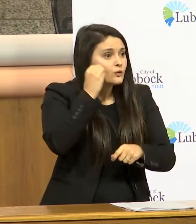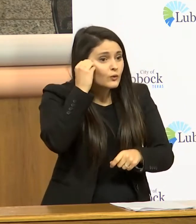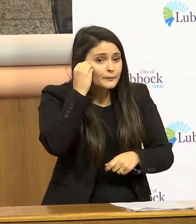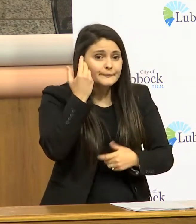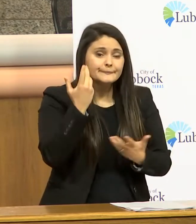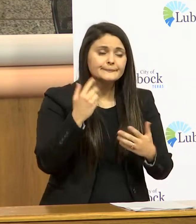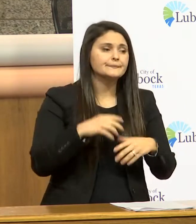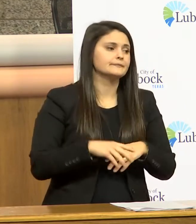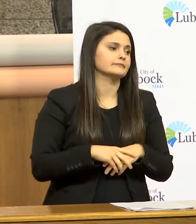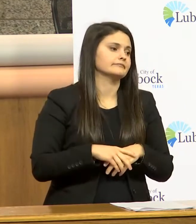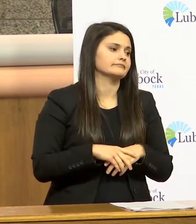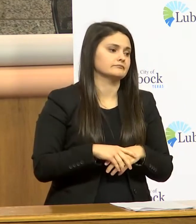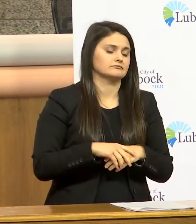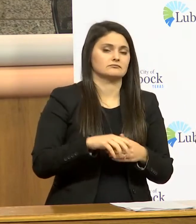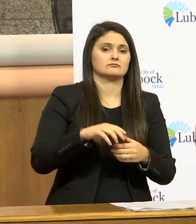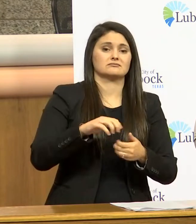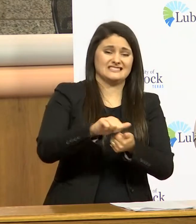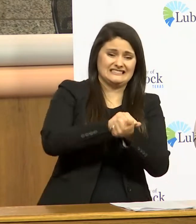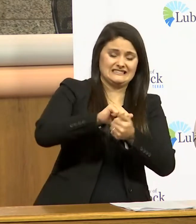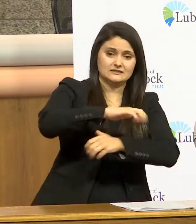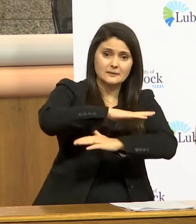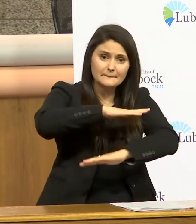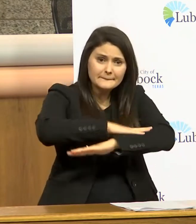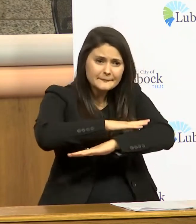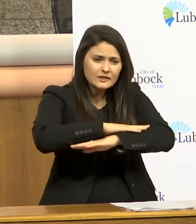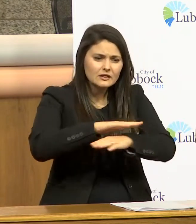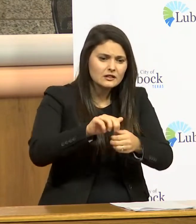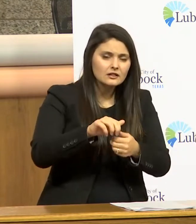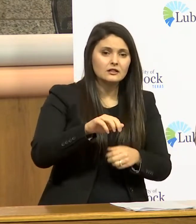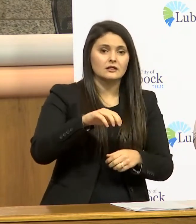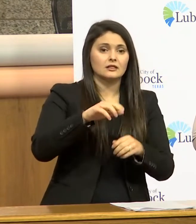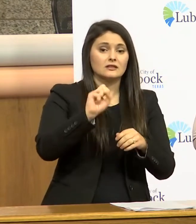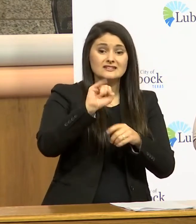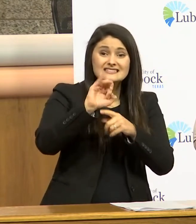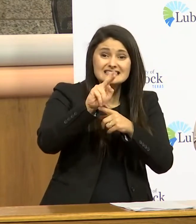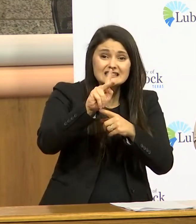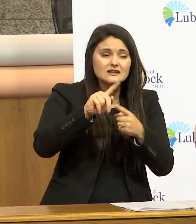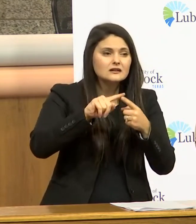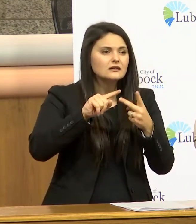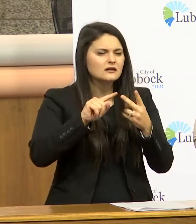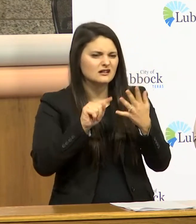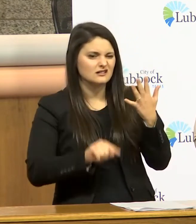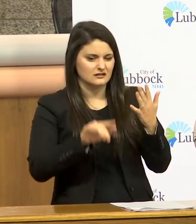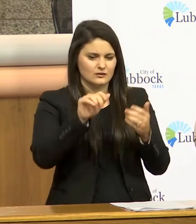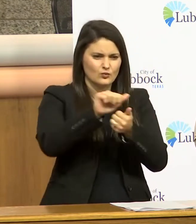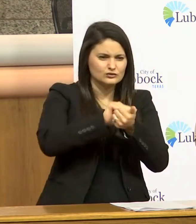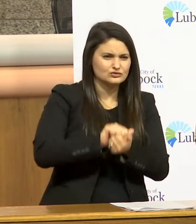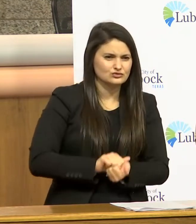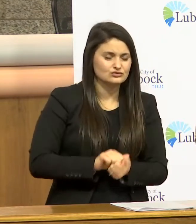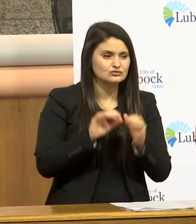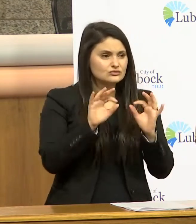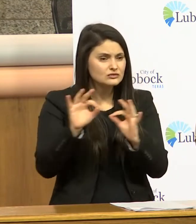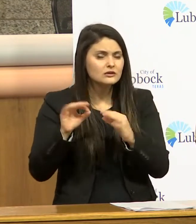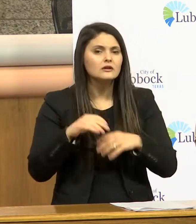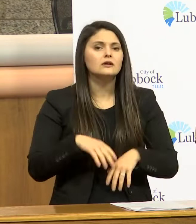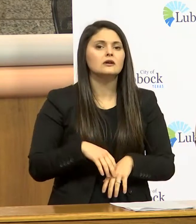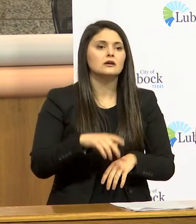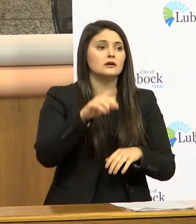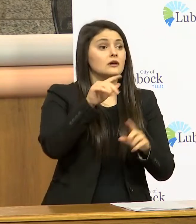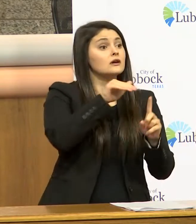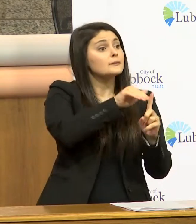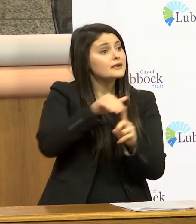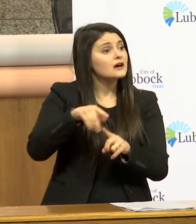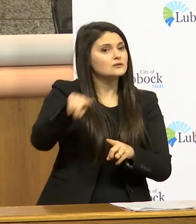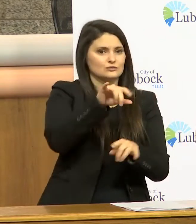table washing down countertops and faucets and stuff in our bathrooms we also want to still remind